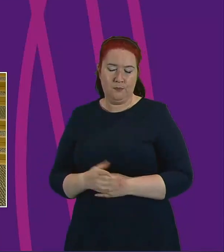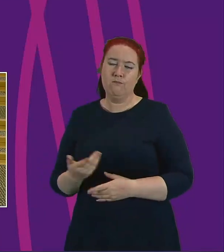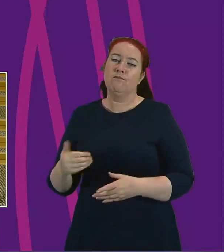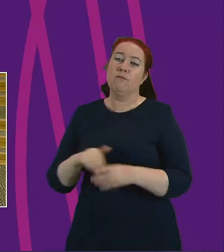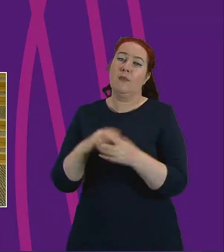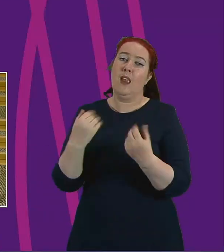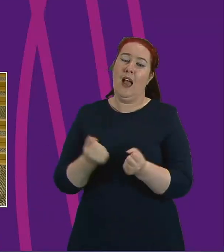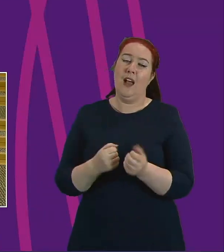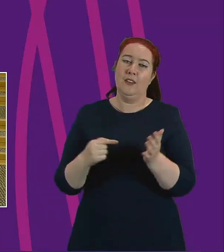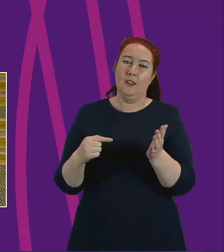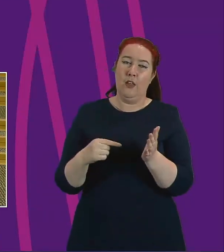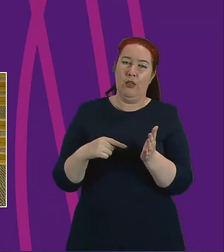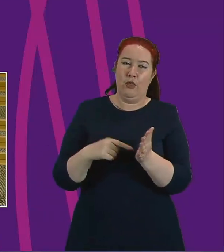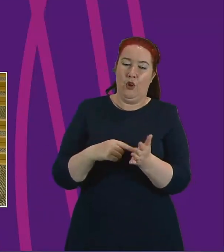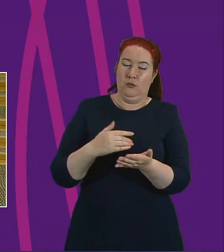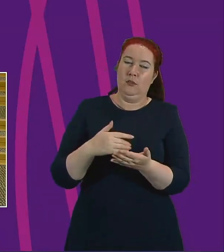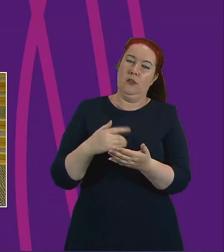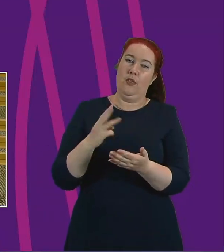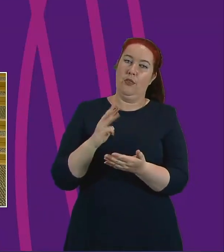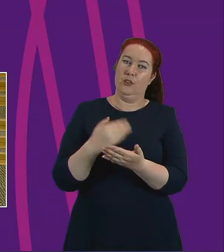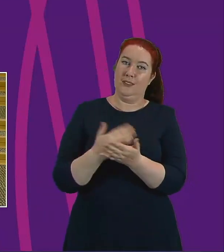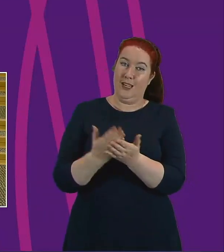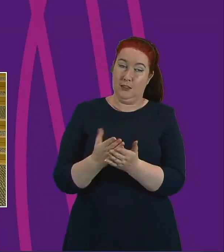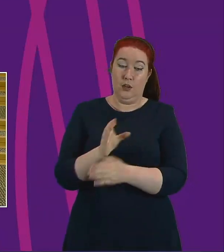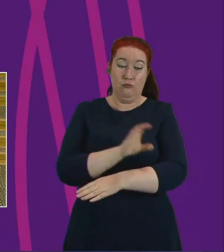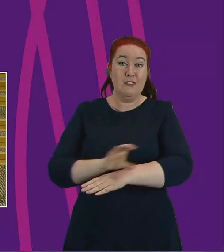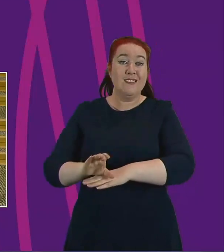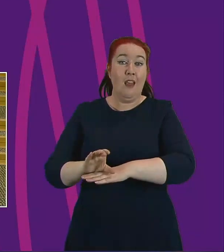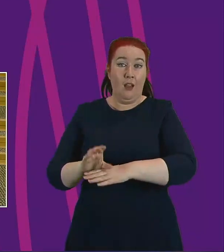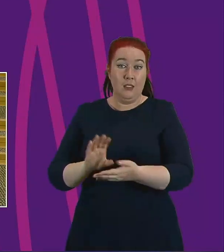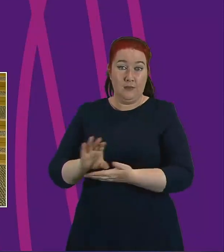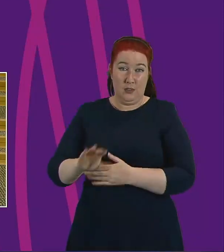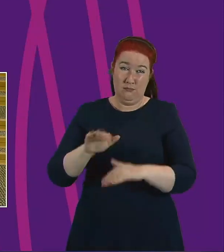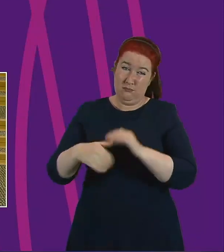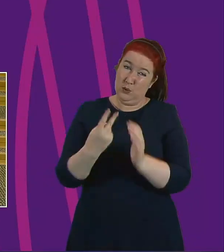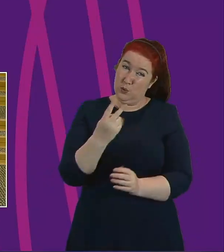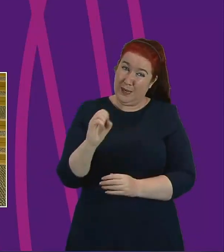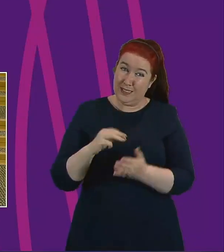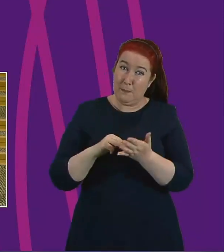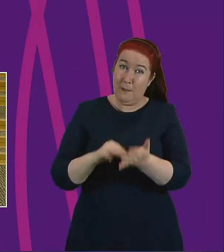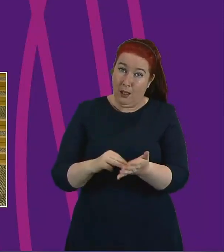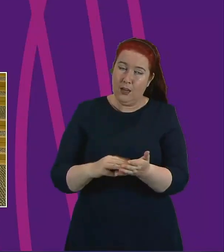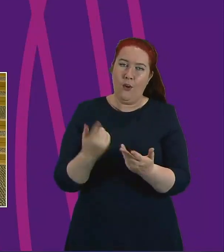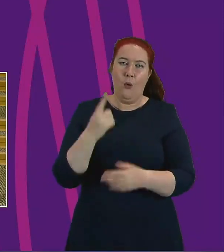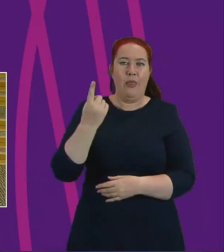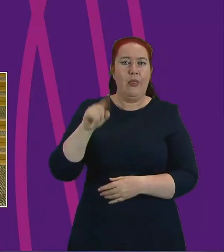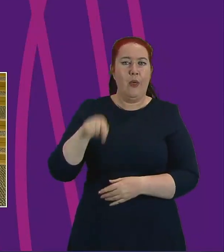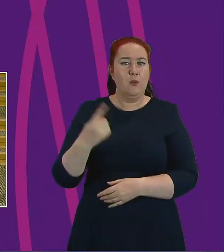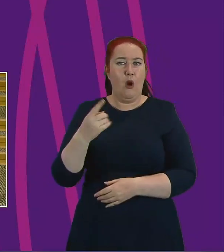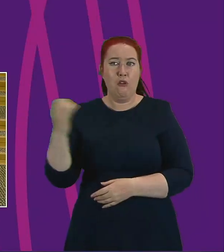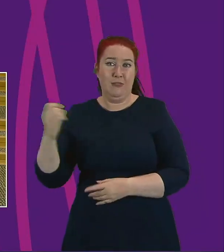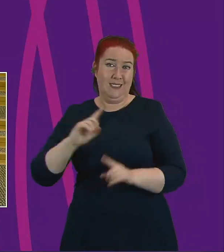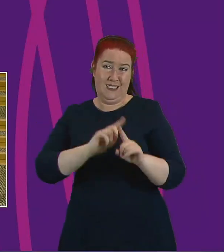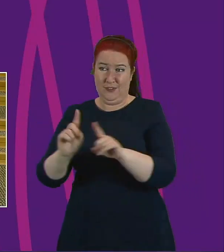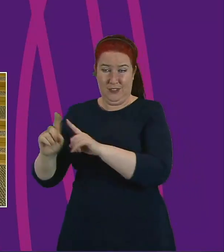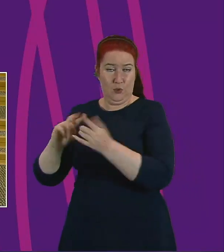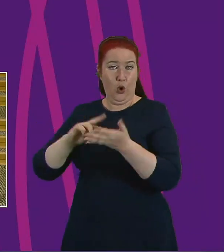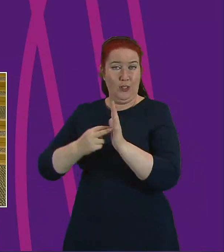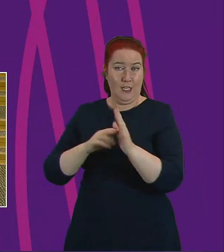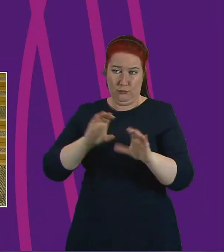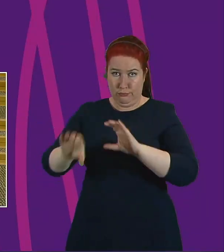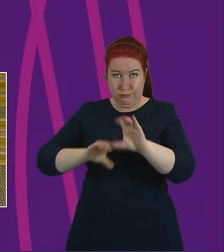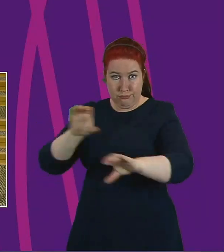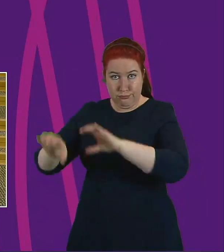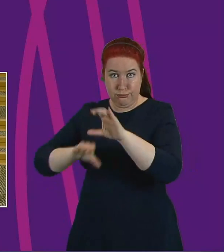resilience fund that has so far provided over 20 million to nearly 1,100 organisations to help stabilise and manage